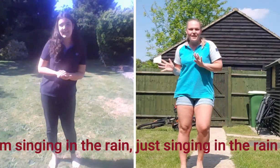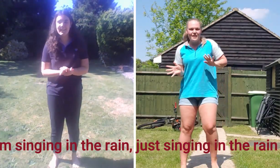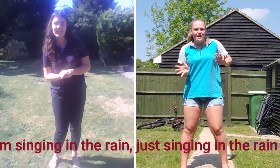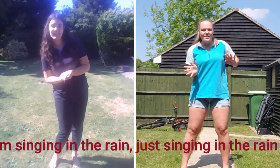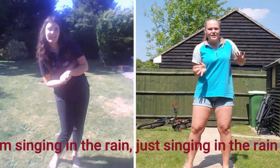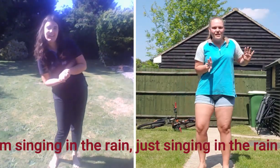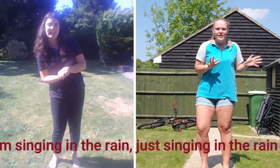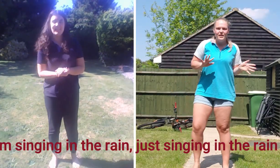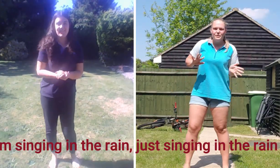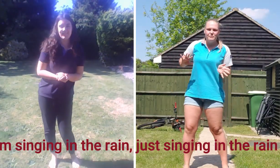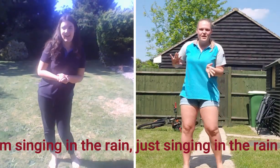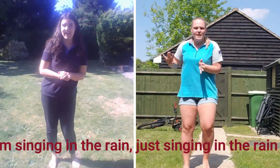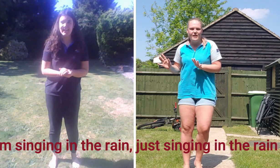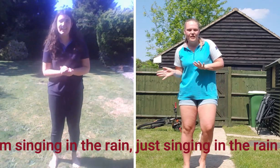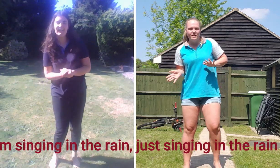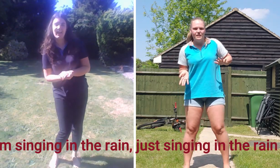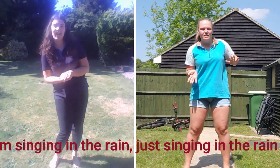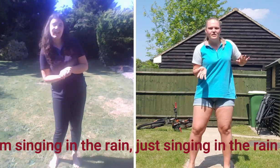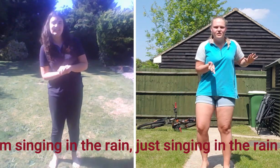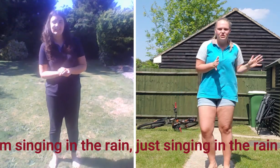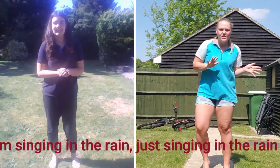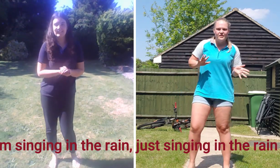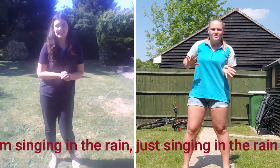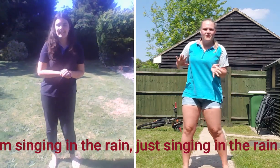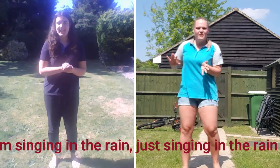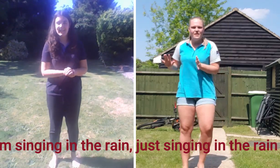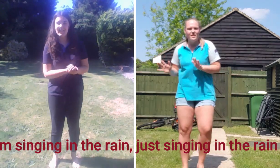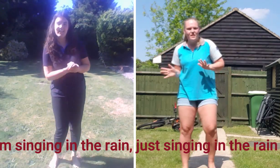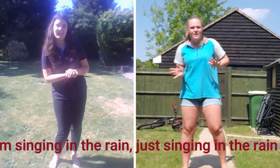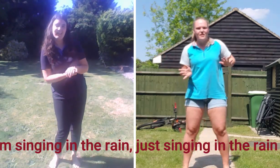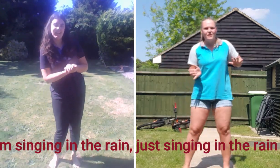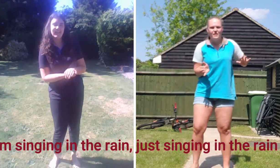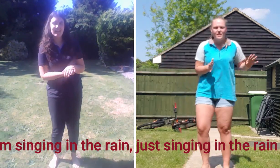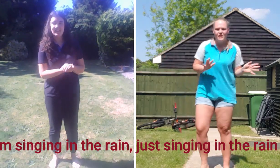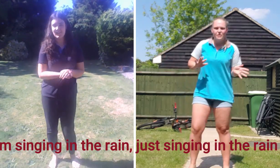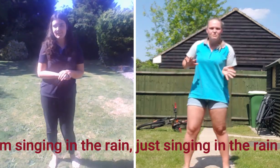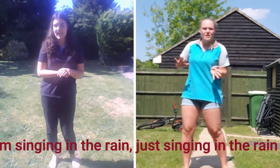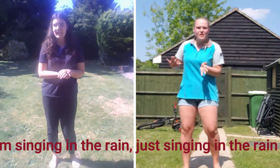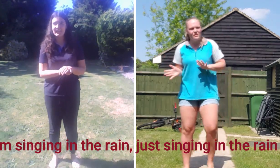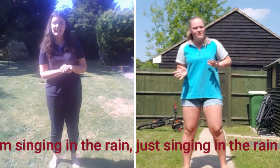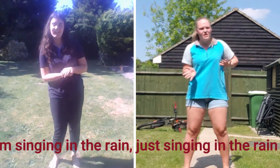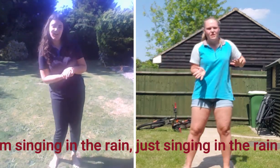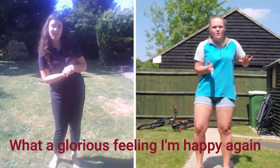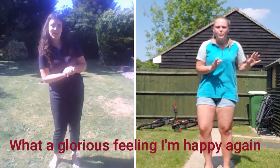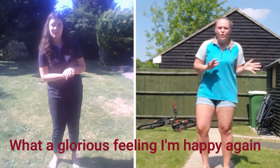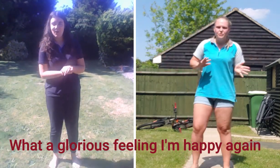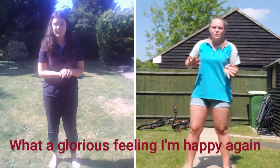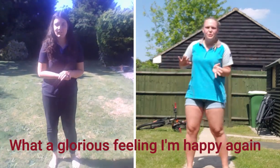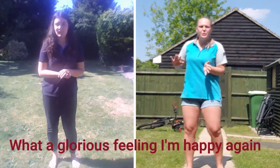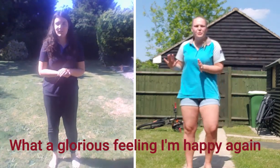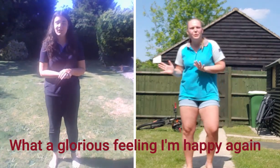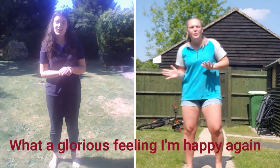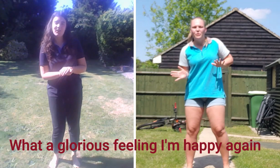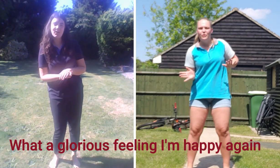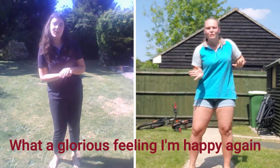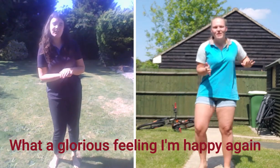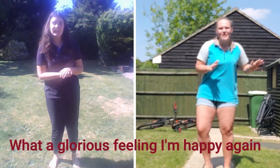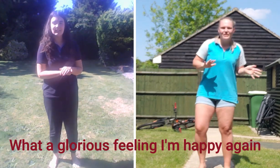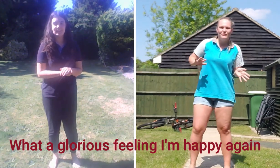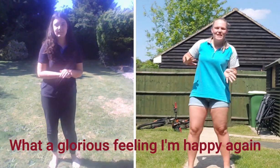I'm singing in the rain, just singing in the rain. What a